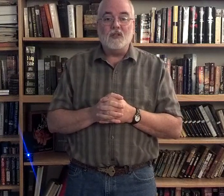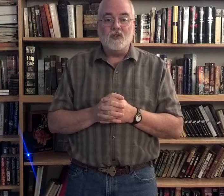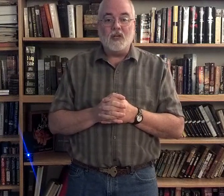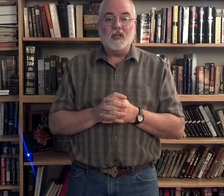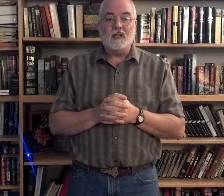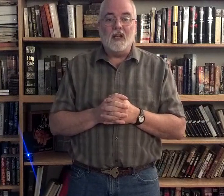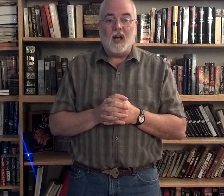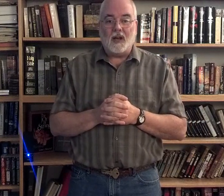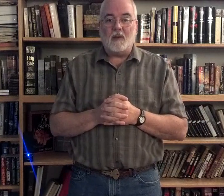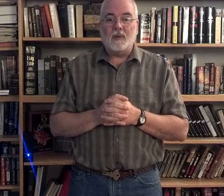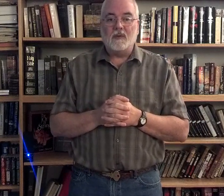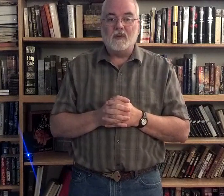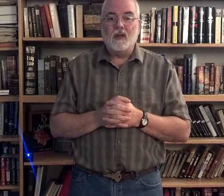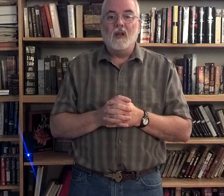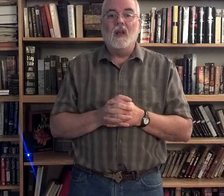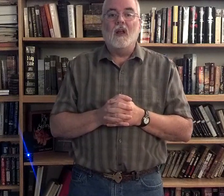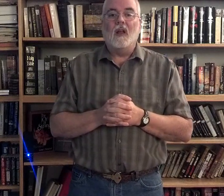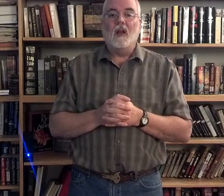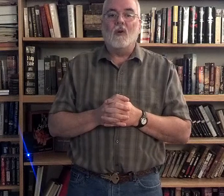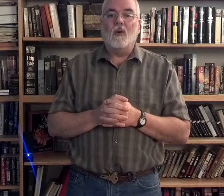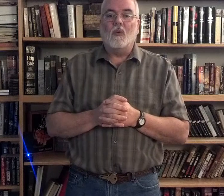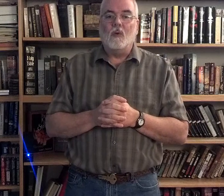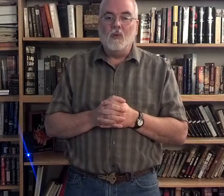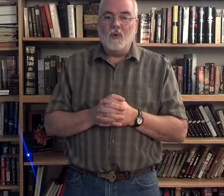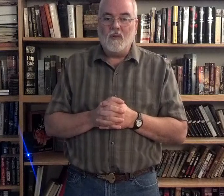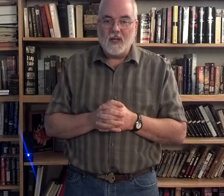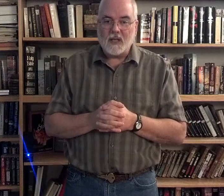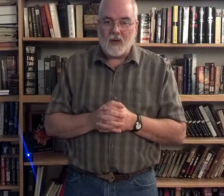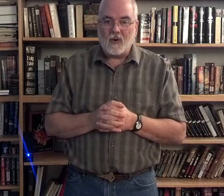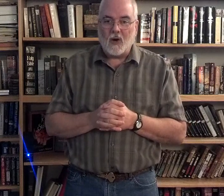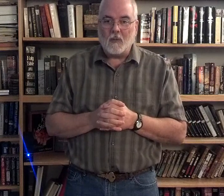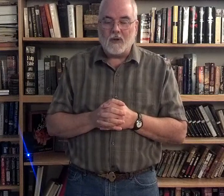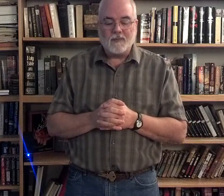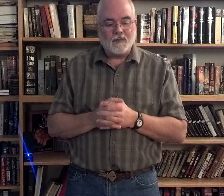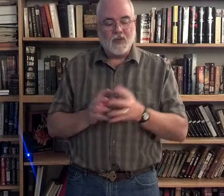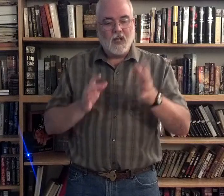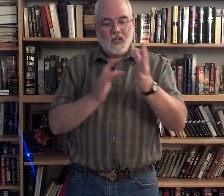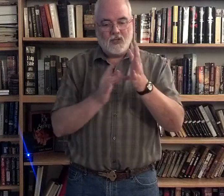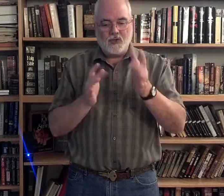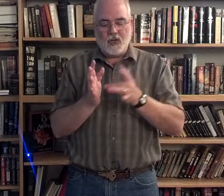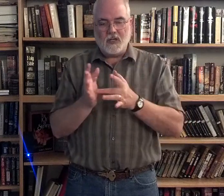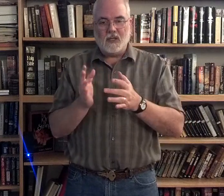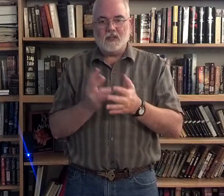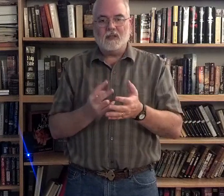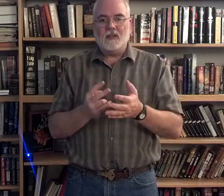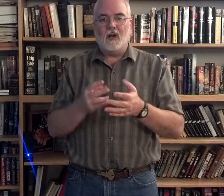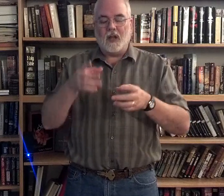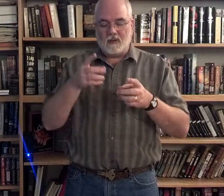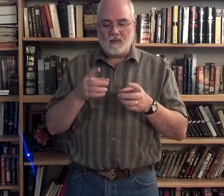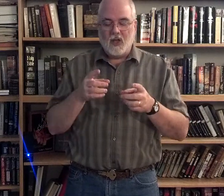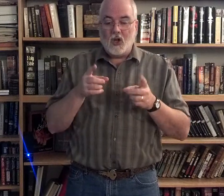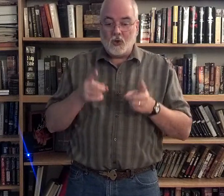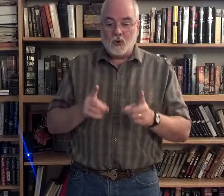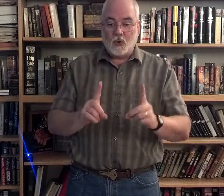Jesus got up, removed his outer garment. Jesus, okay, during,